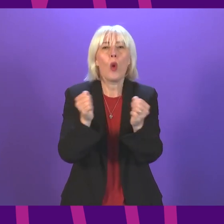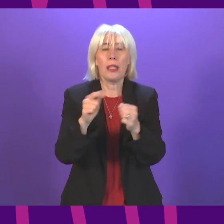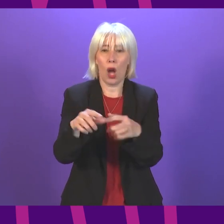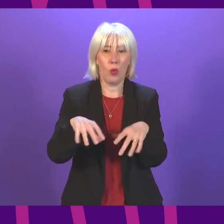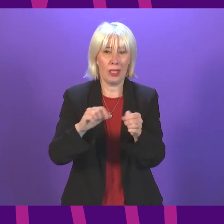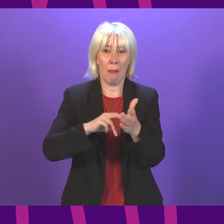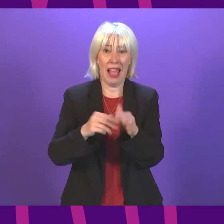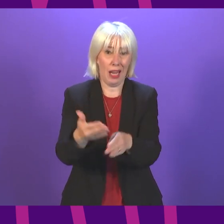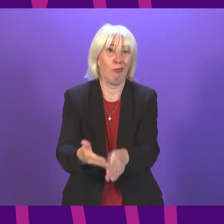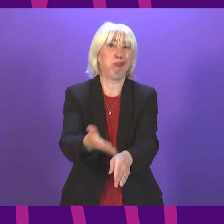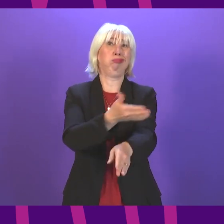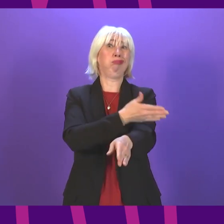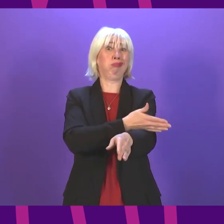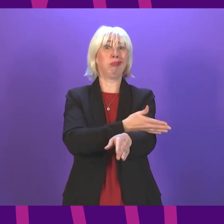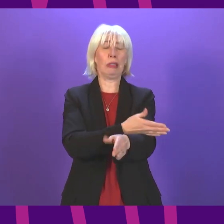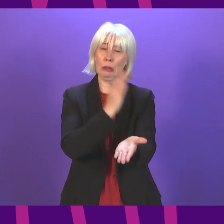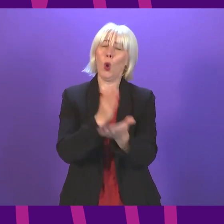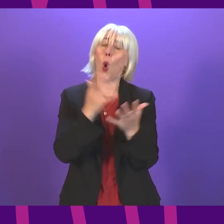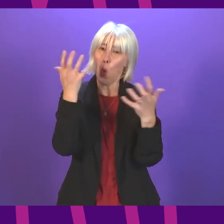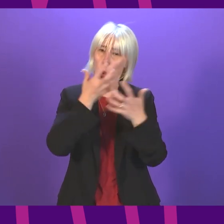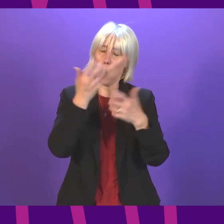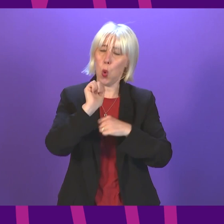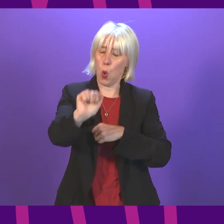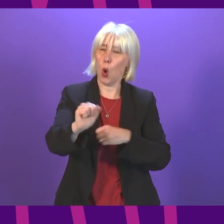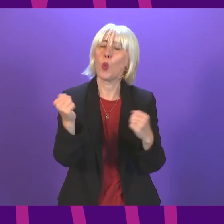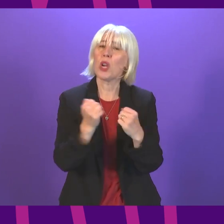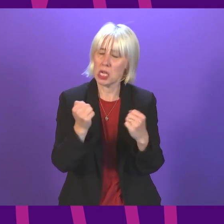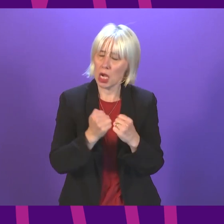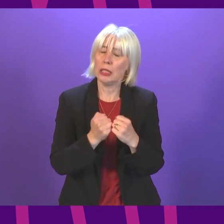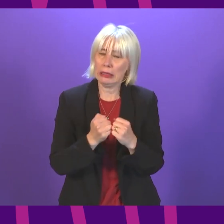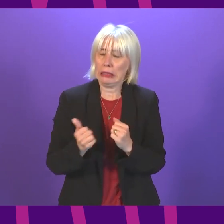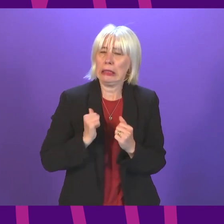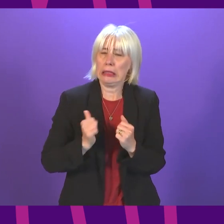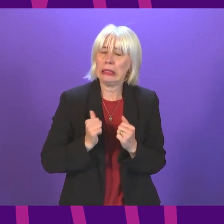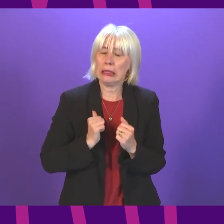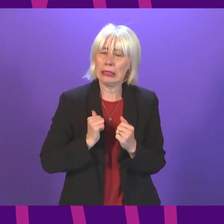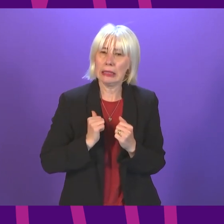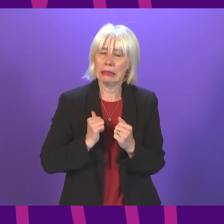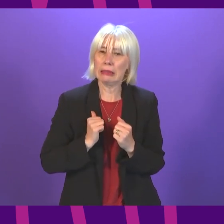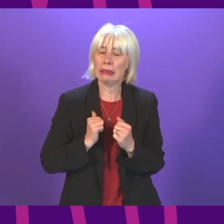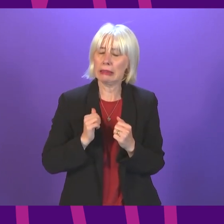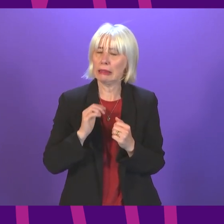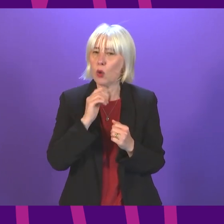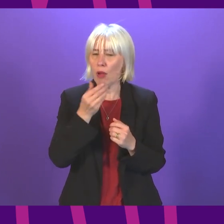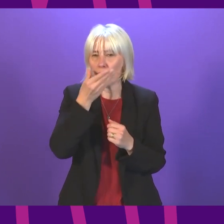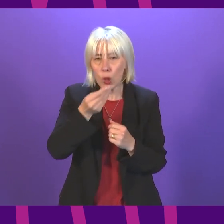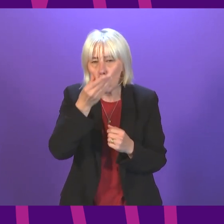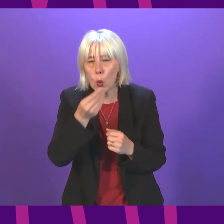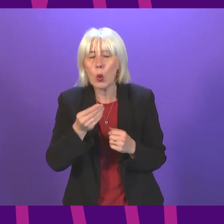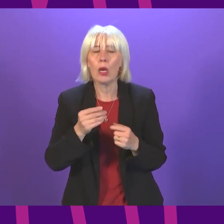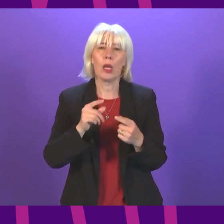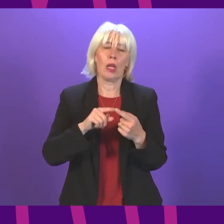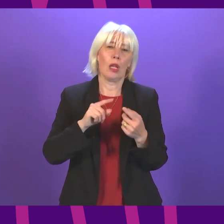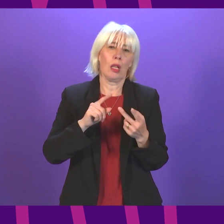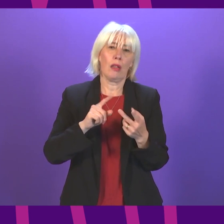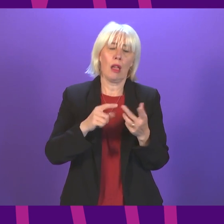months ago. We are very concerned about winter because we suspect we will see challenges around flu. We're already